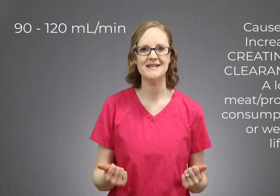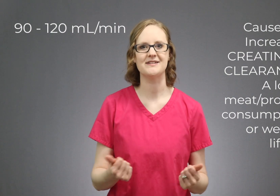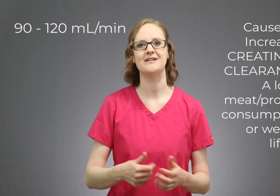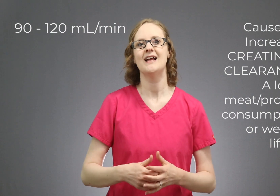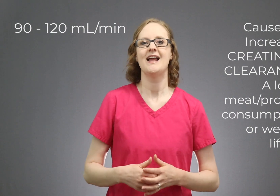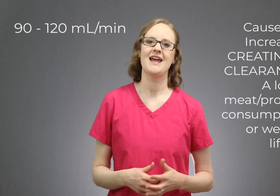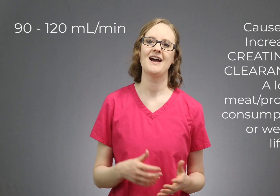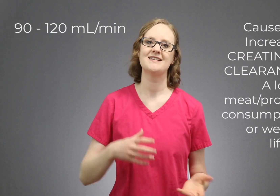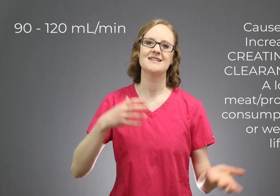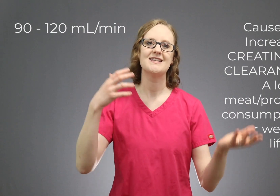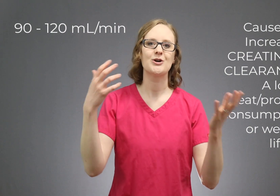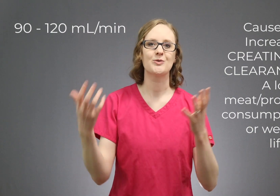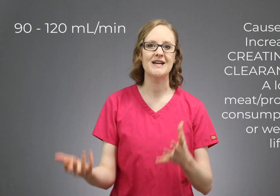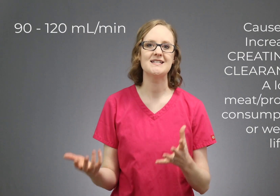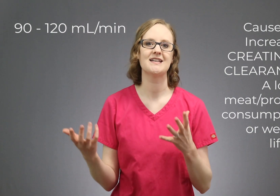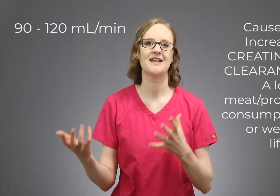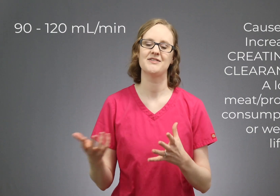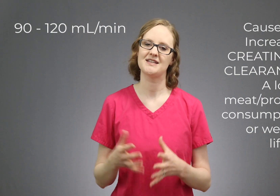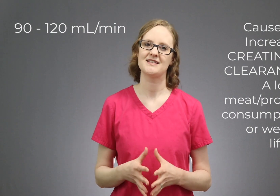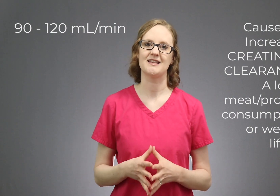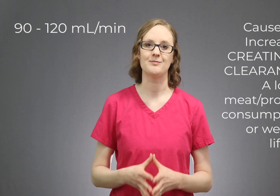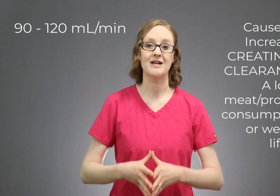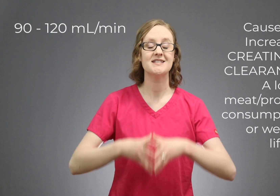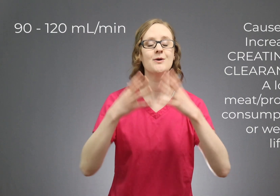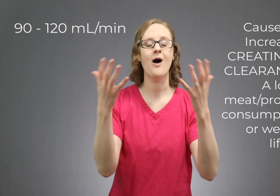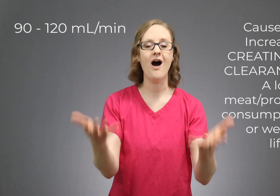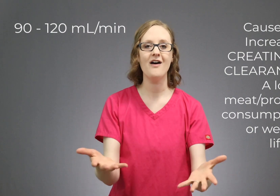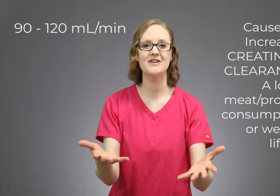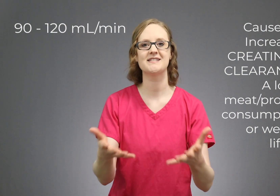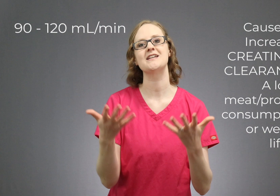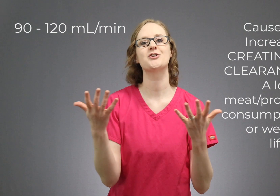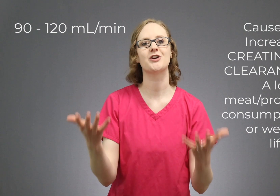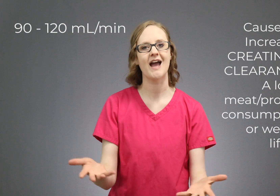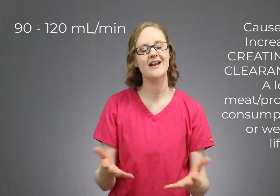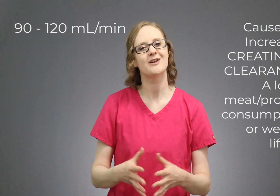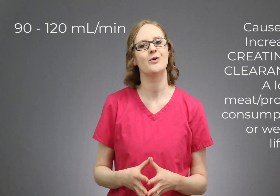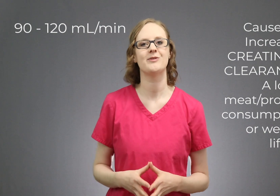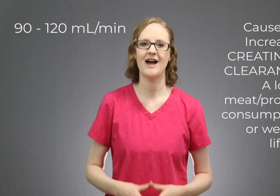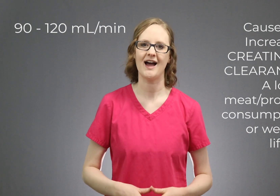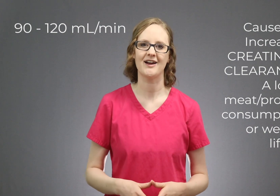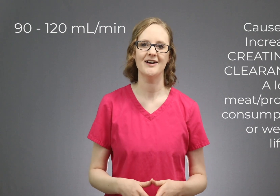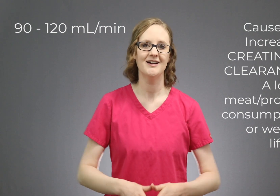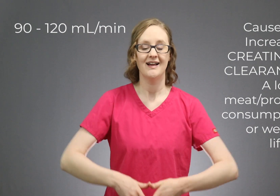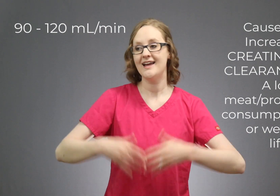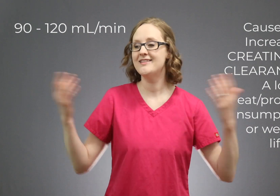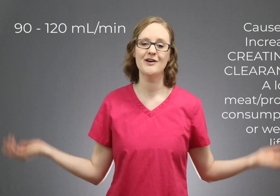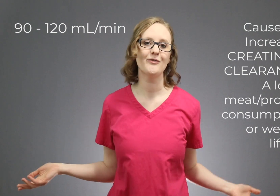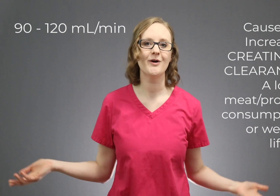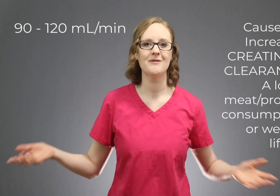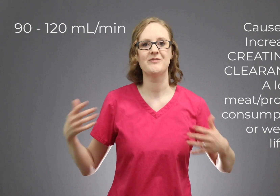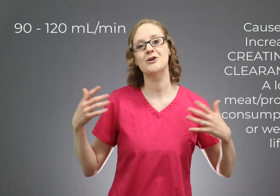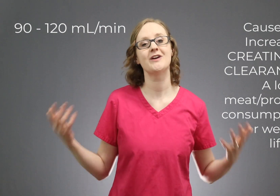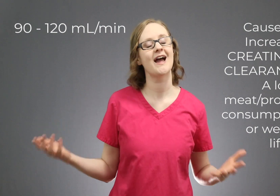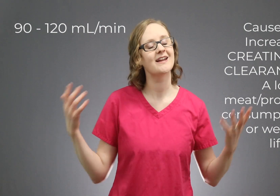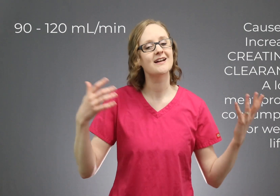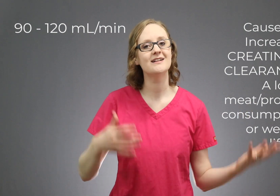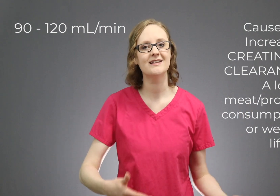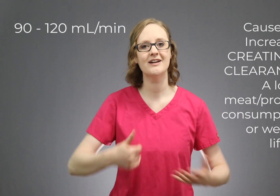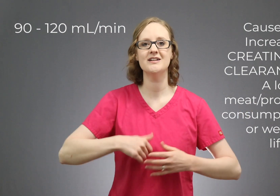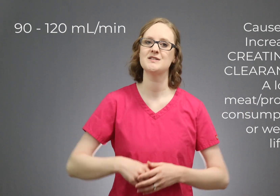muscle, and the creatine levels inside the blood, so obviously creatinine will be higher, and therefore the creatinine clearance